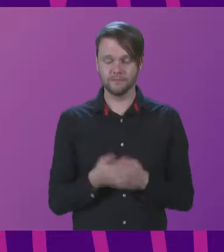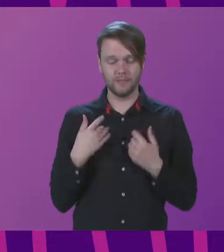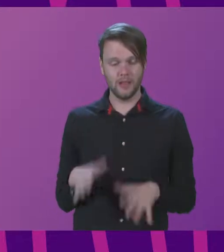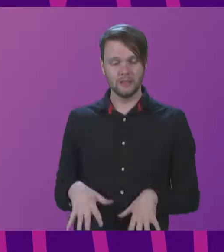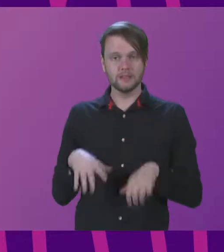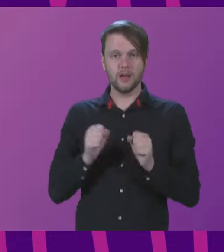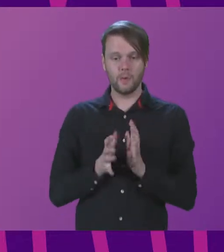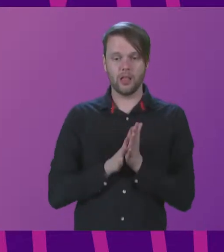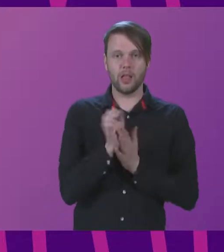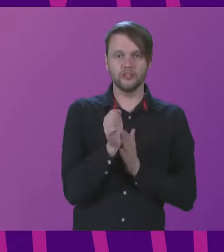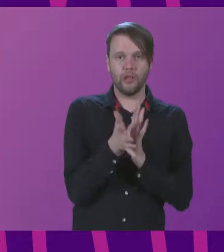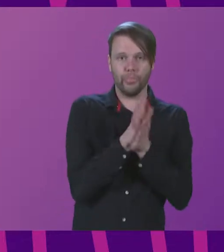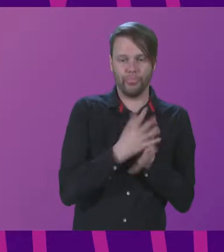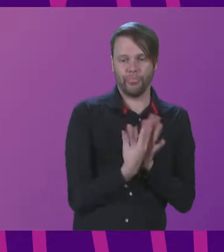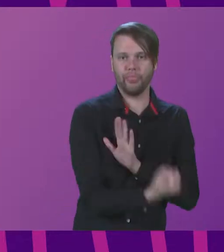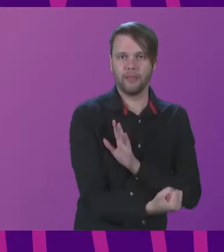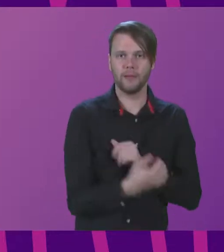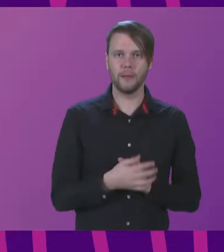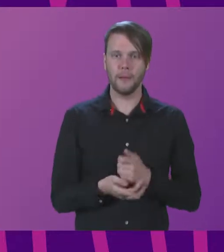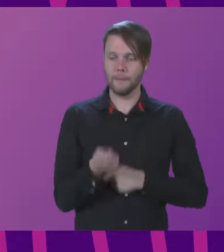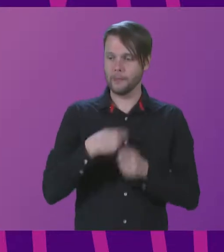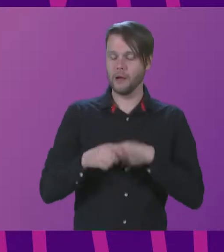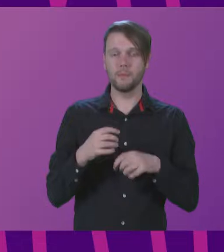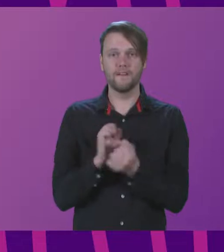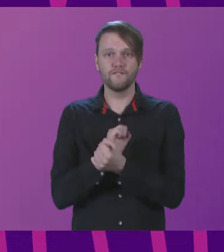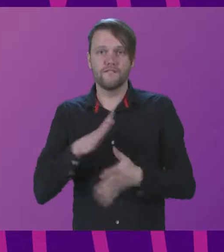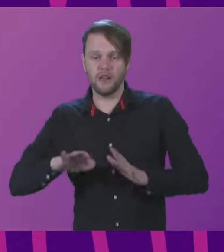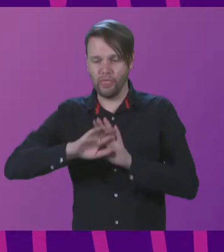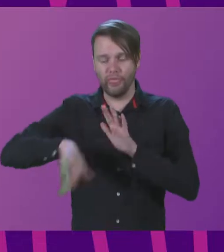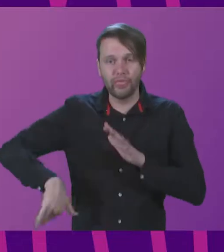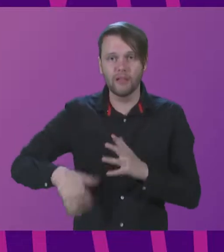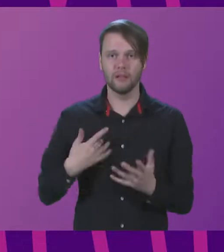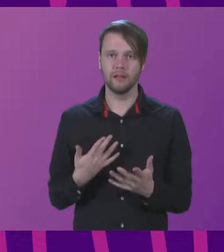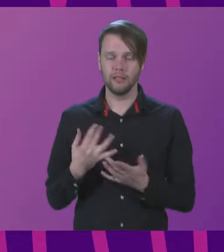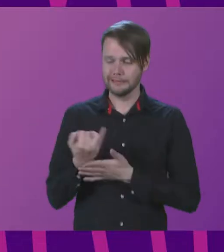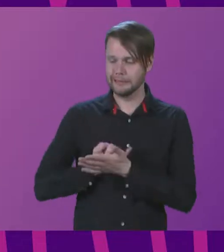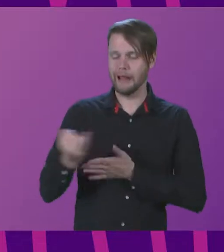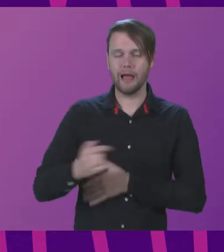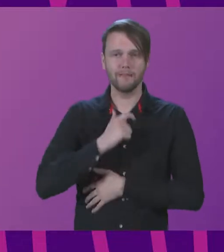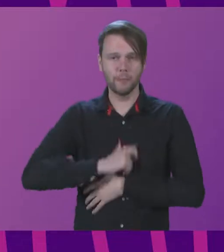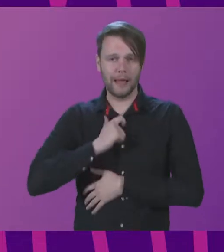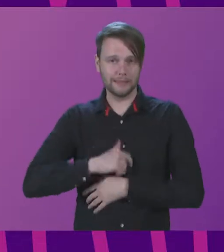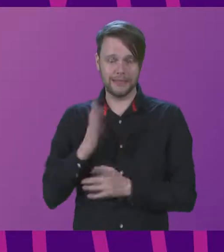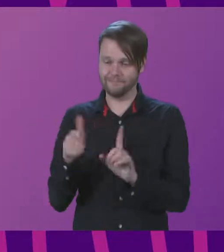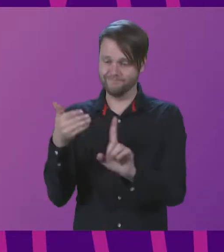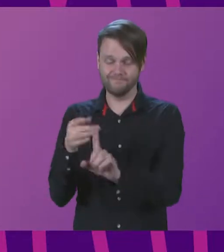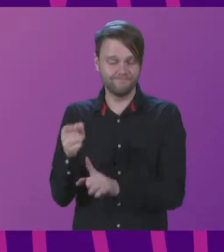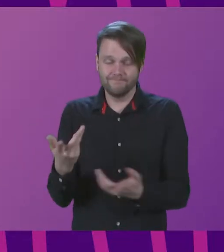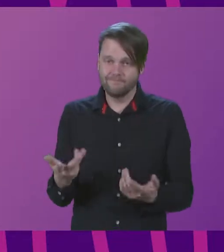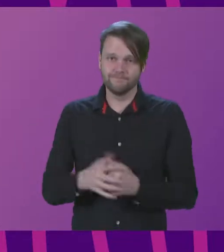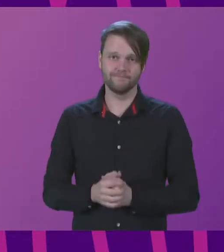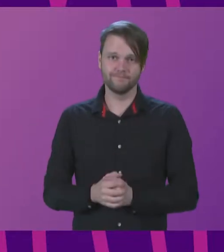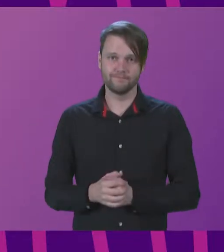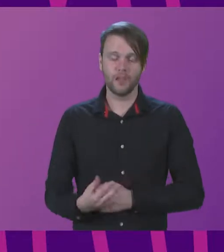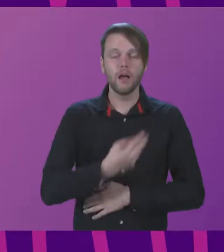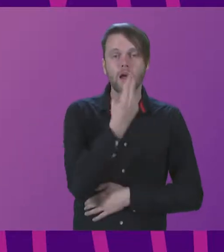with the erasure of culture turns to the rape of freedom and ultimately the denial of humanity. Art and